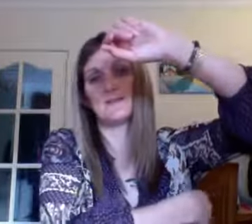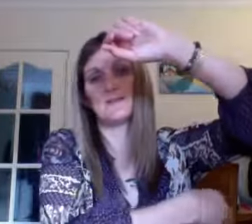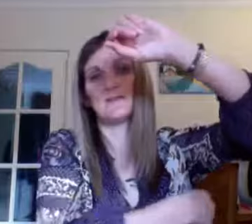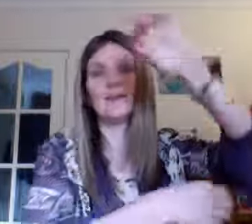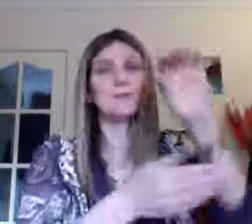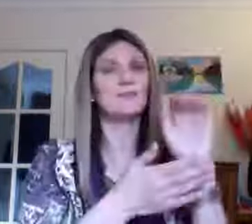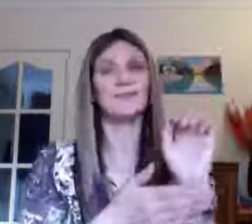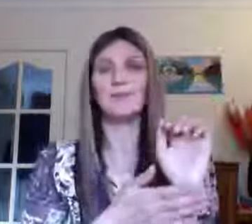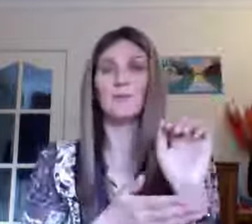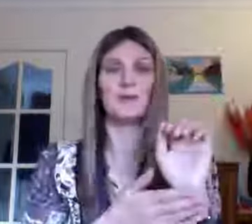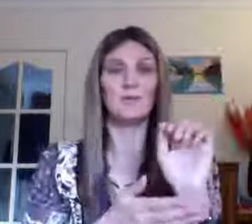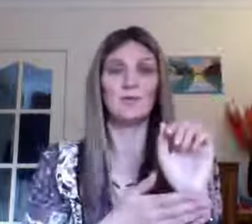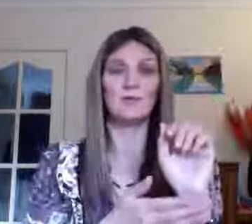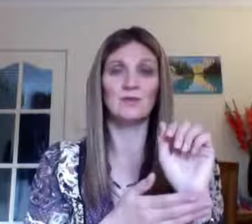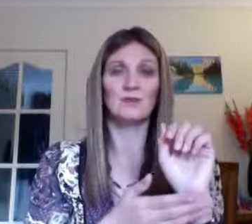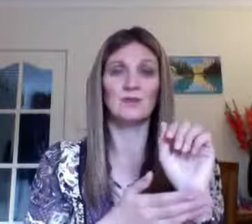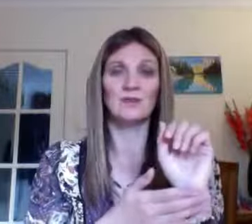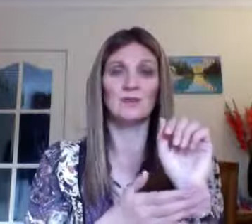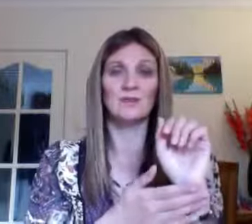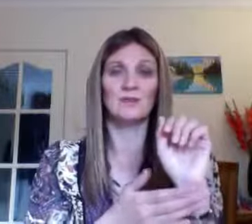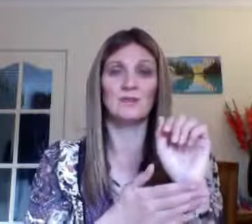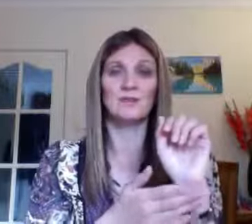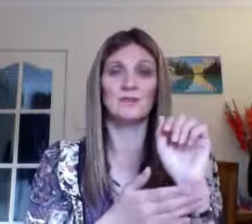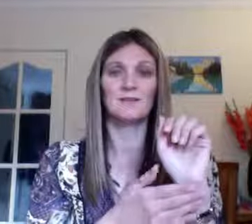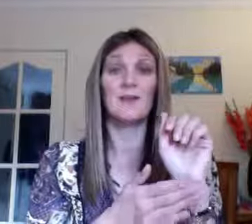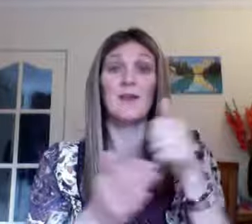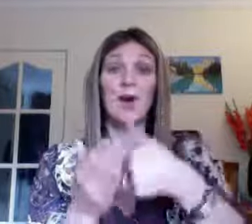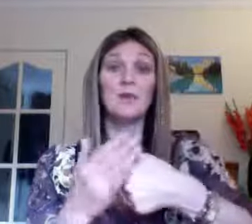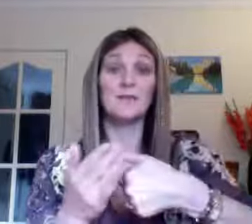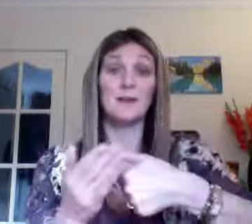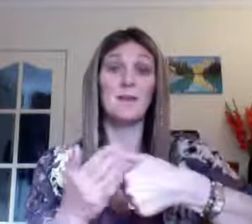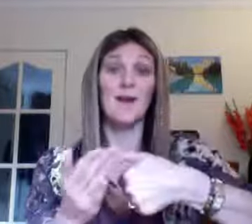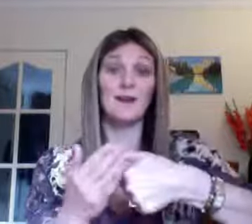They don't serve me anymore. And they're holding me back.